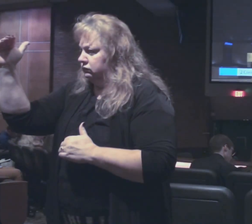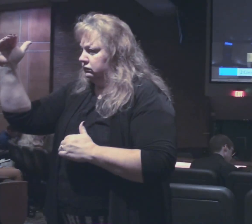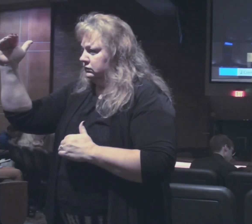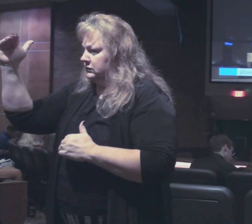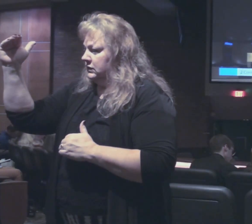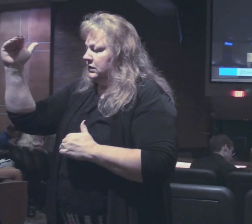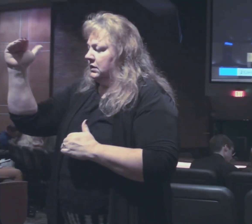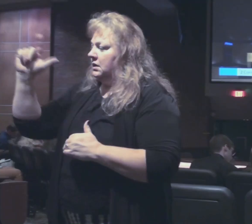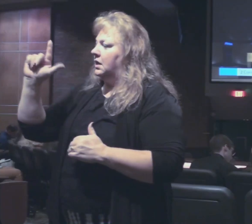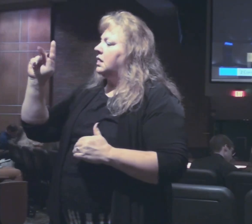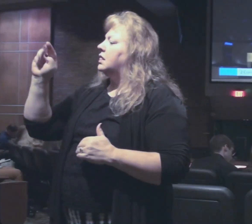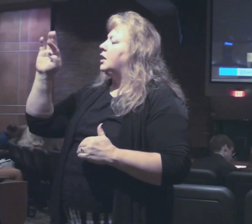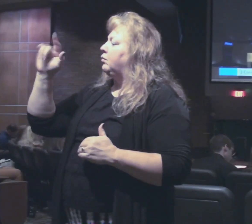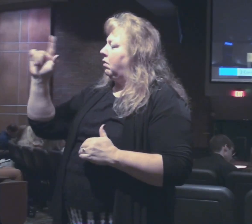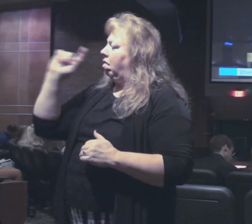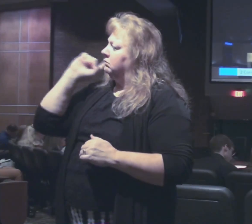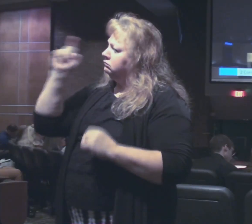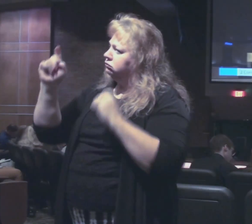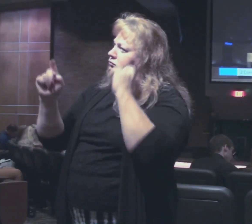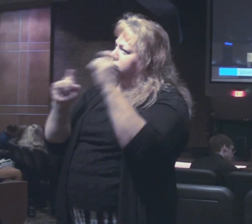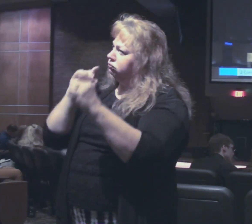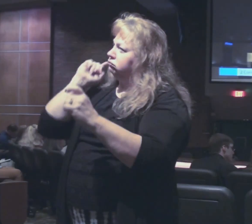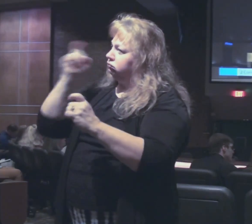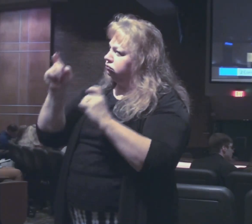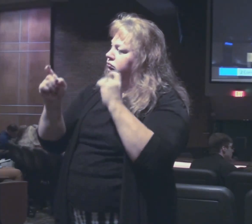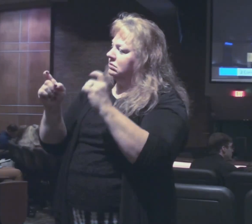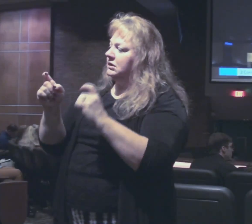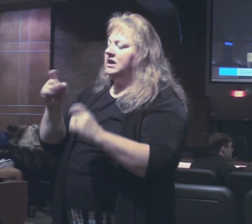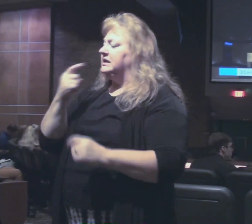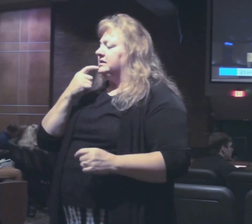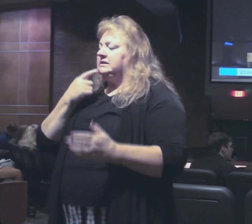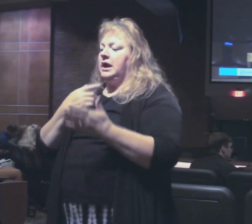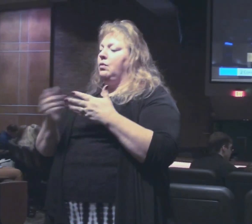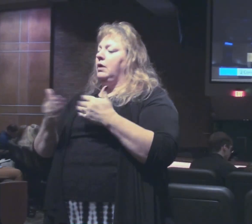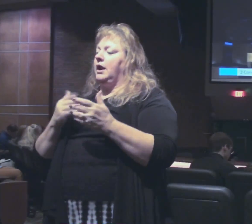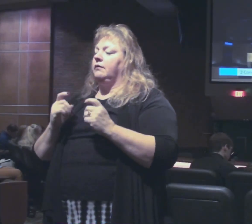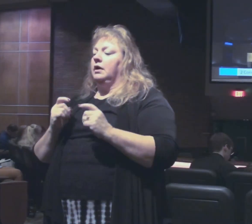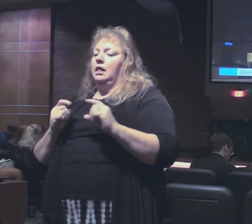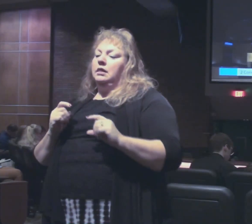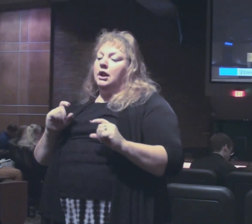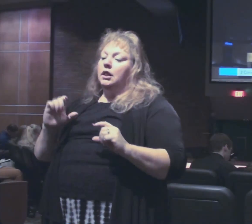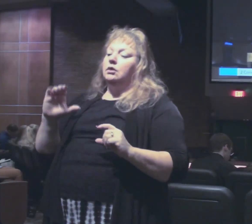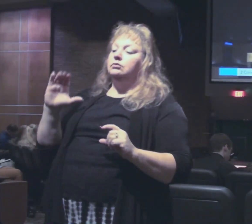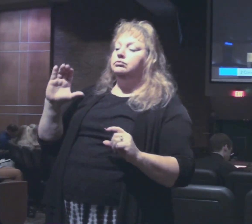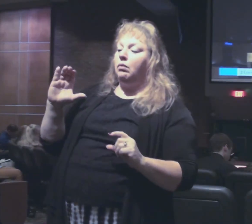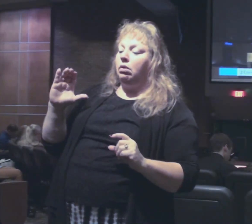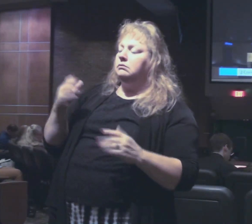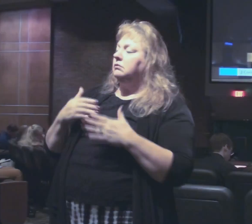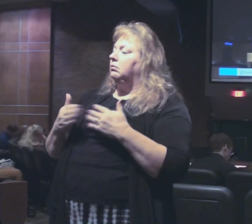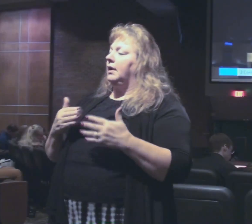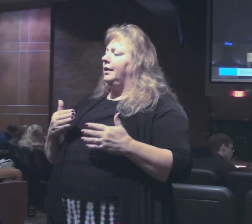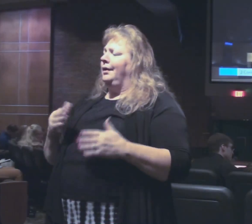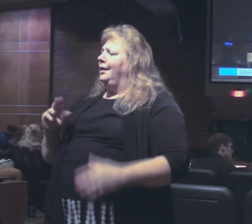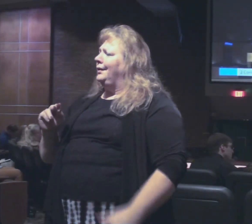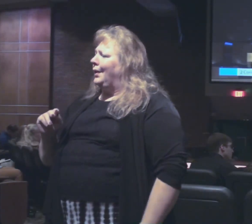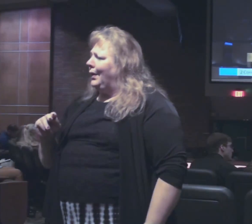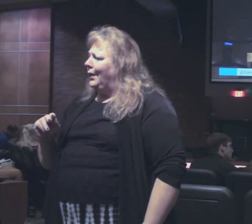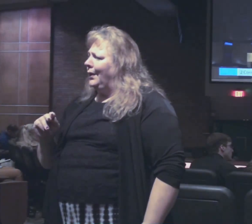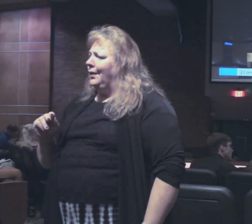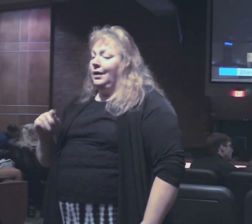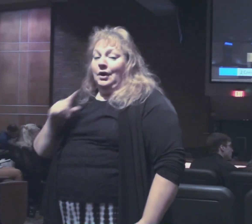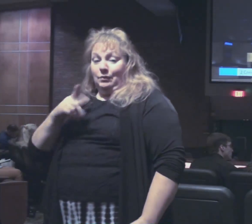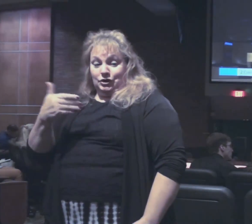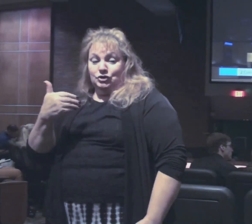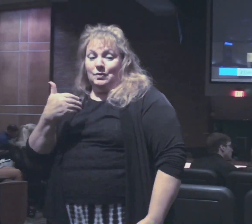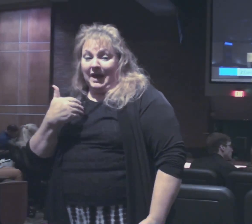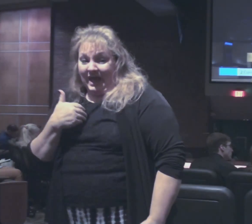the liberality of your contribution he didn't say whatever you give little or small will be fine compared to what